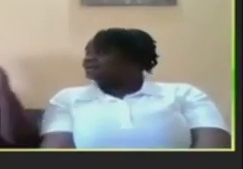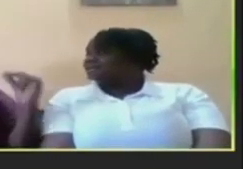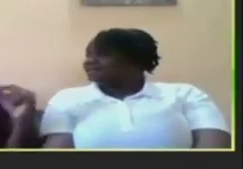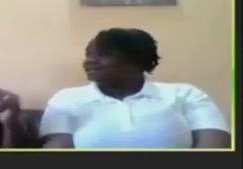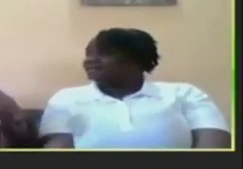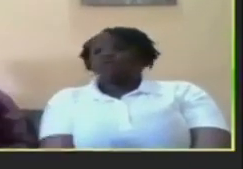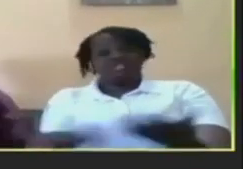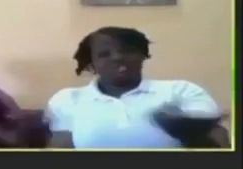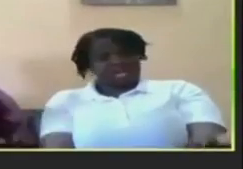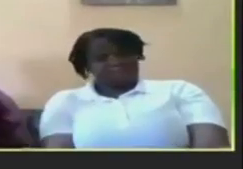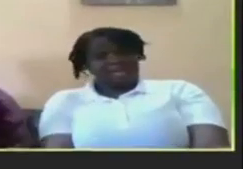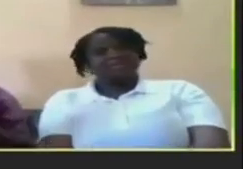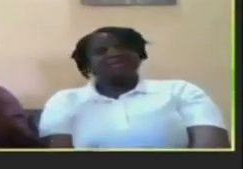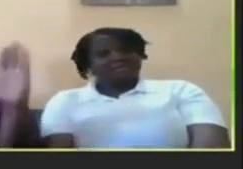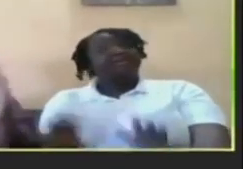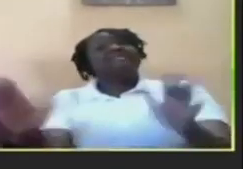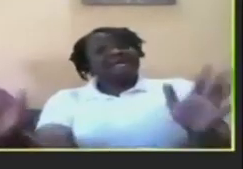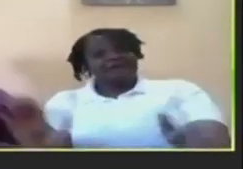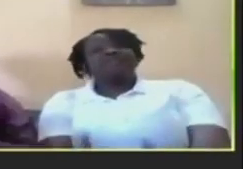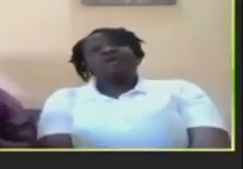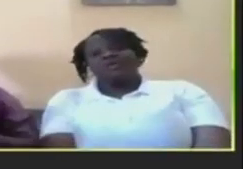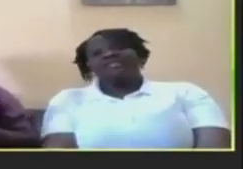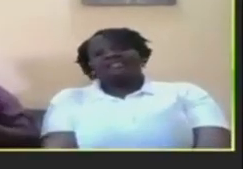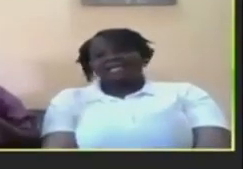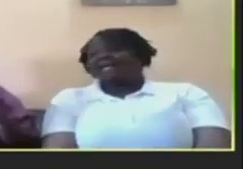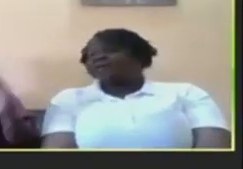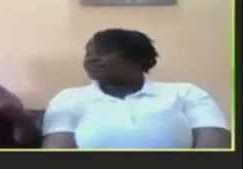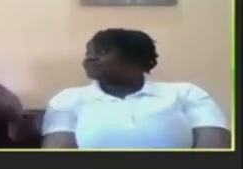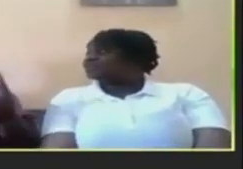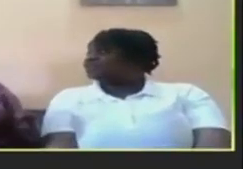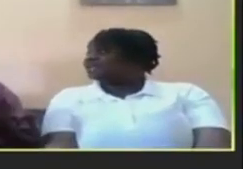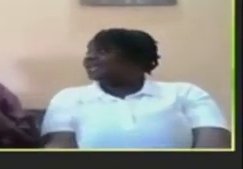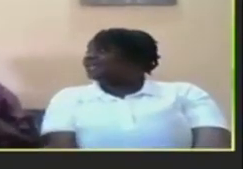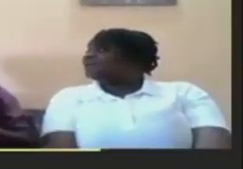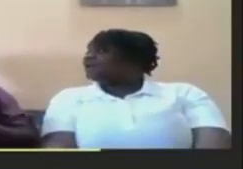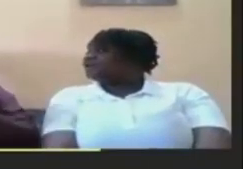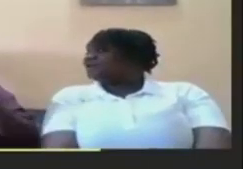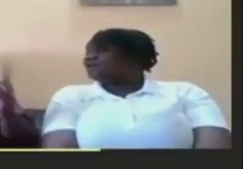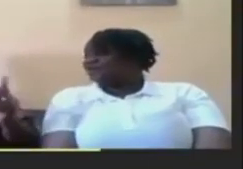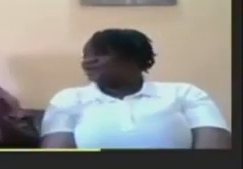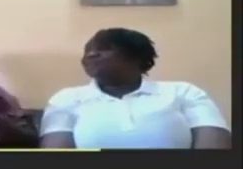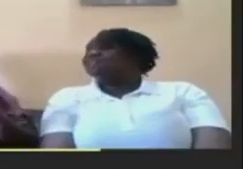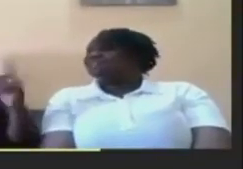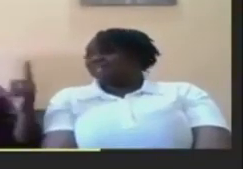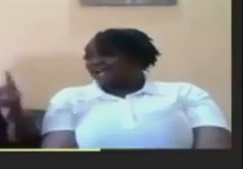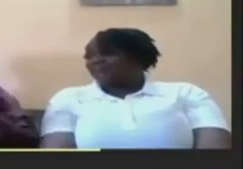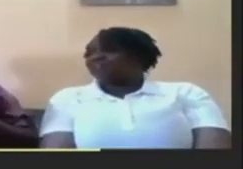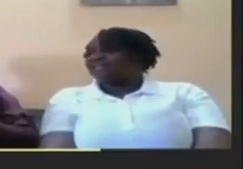or to Japan they have their own sign language anywhere you go they have their